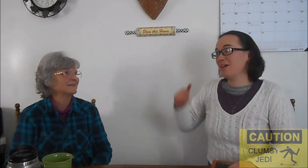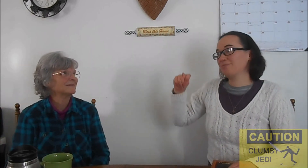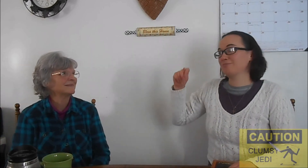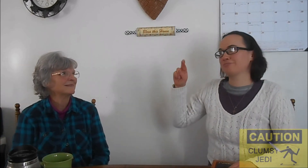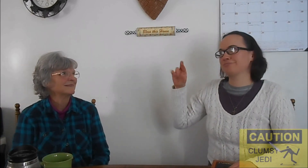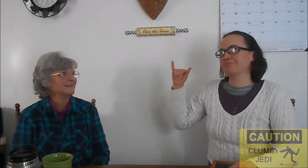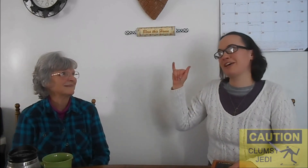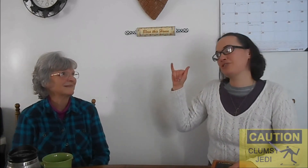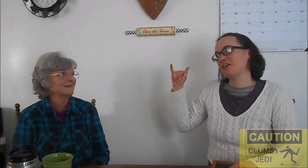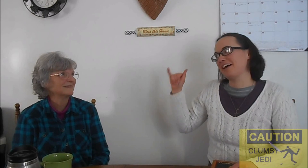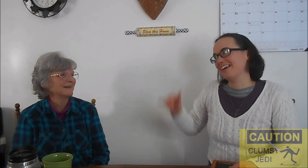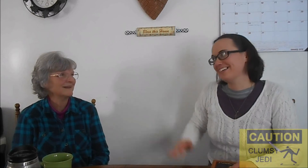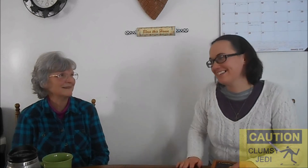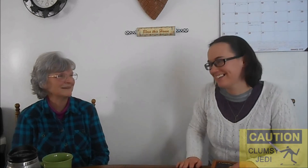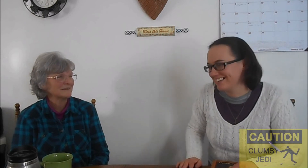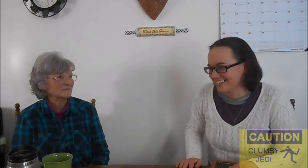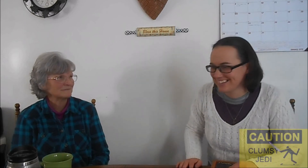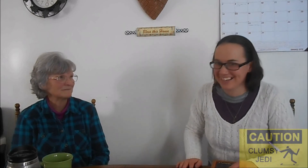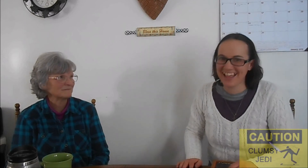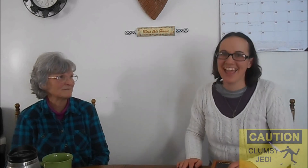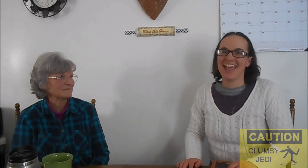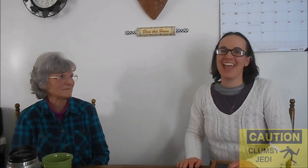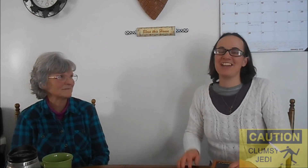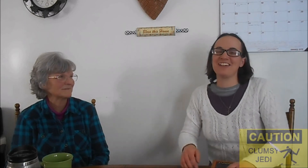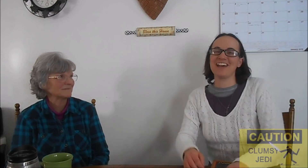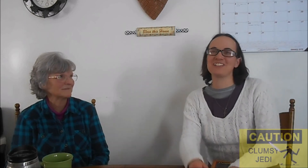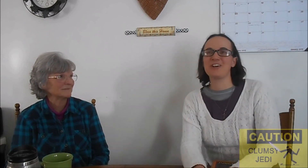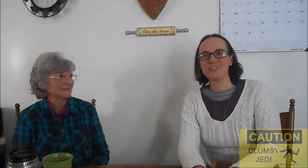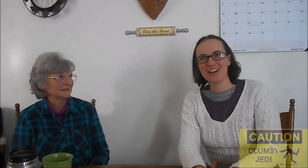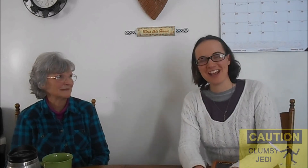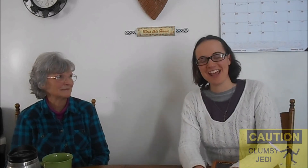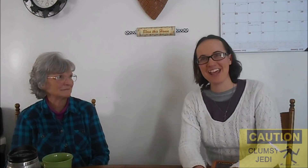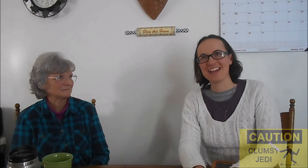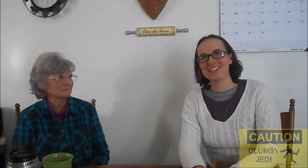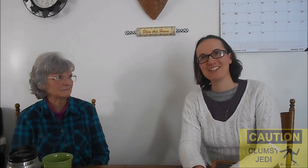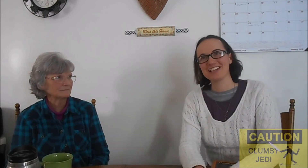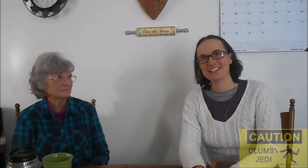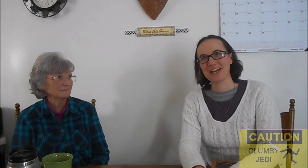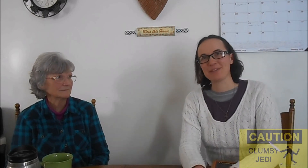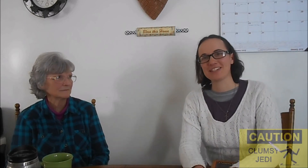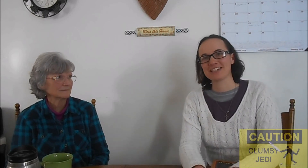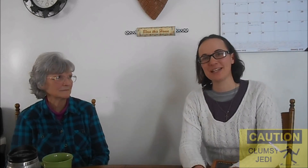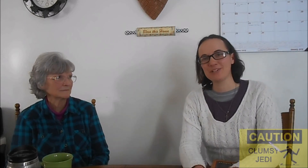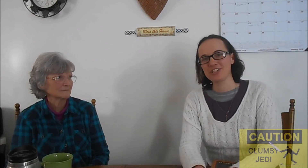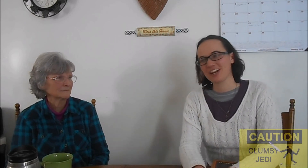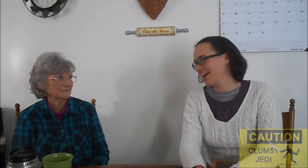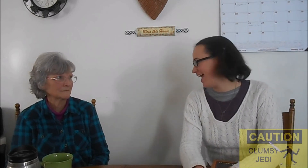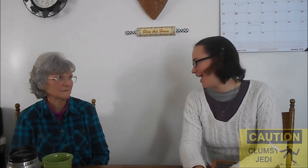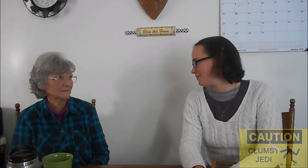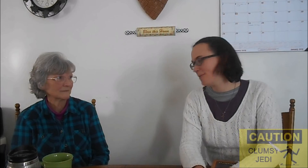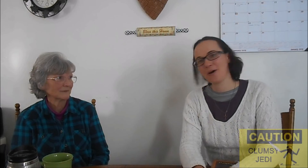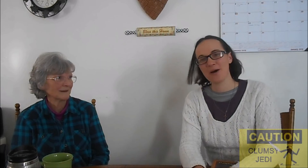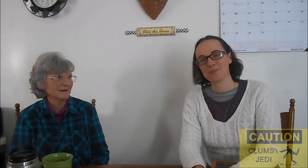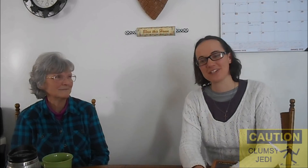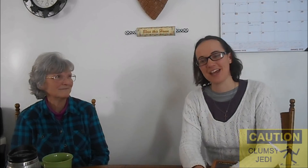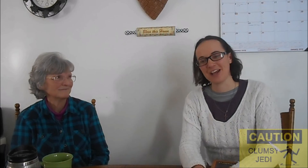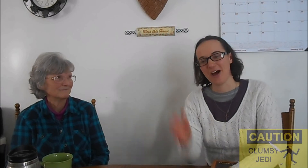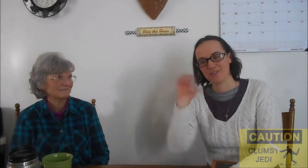Uh... I try. Anyway, that's all for today. And until next time, this is The Clumsy Jedi and my mom signing off.